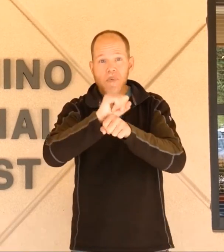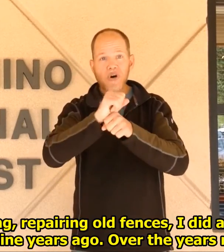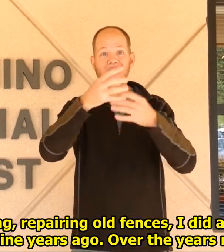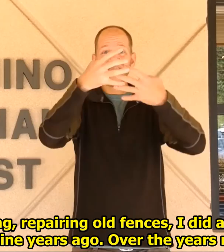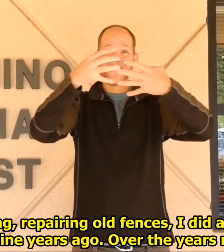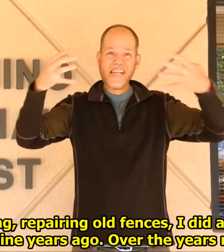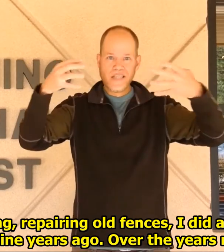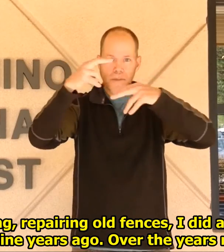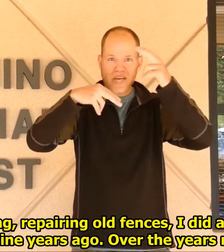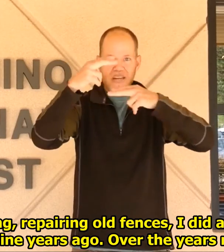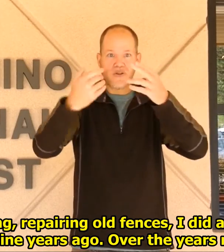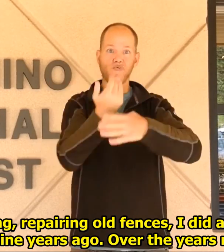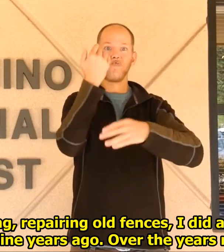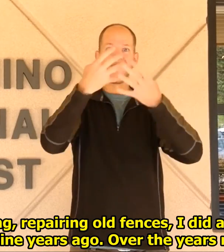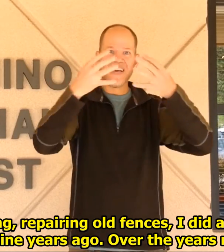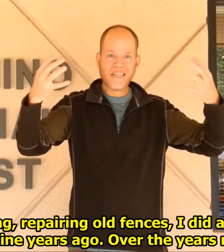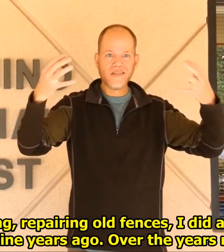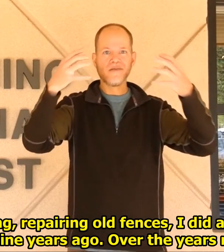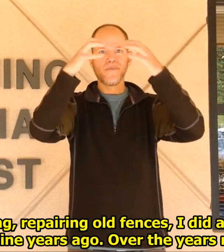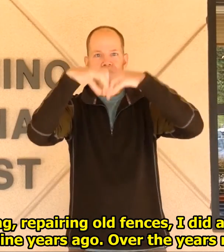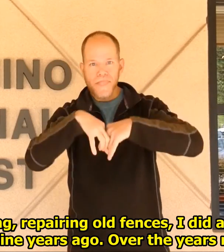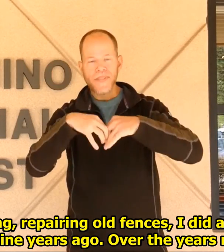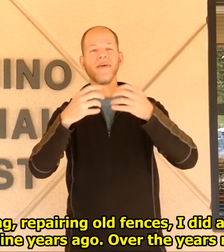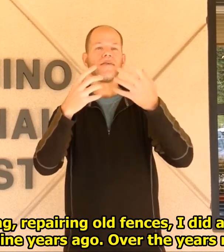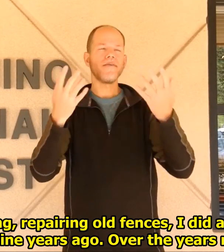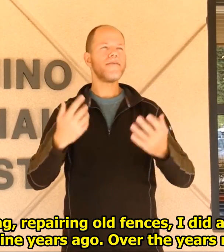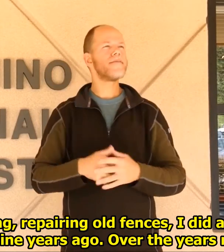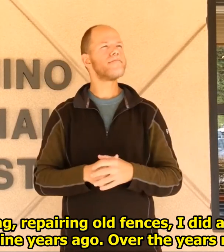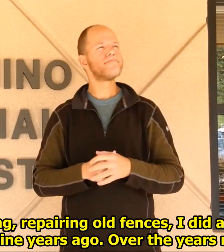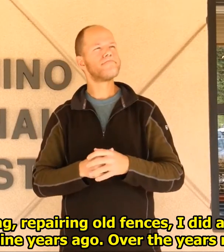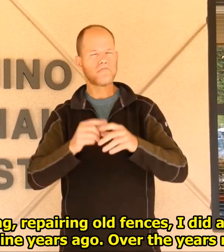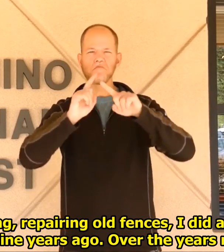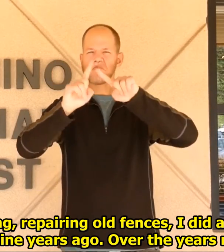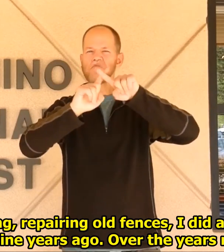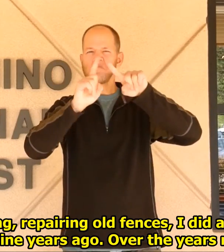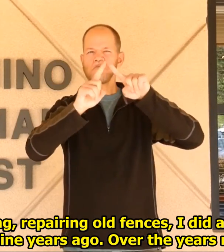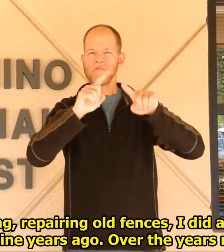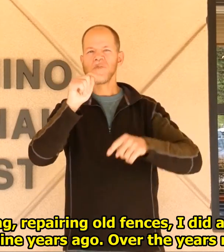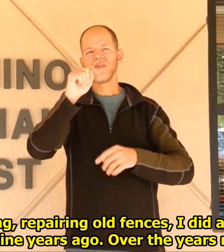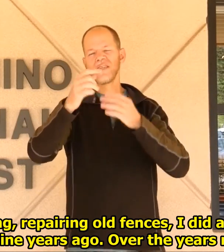did trail work, fence building, repairing old fences.